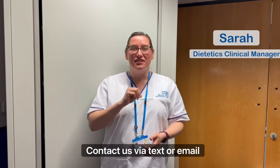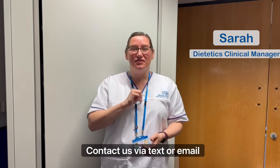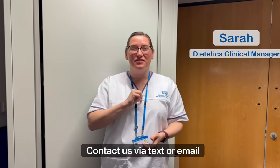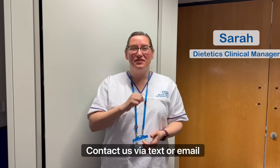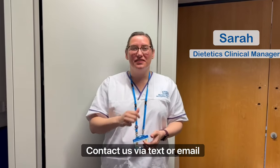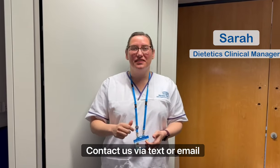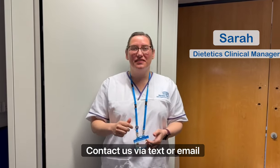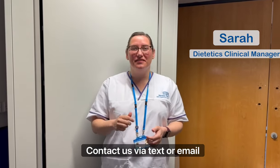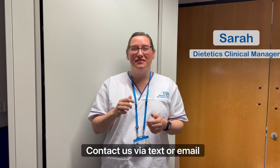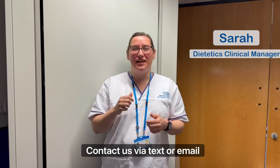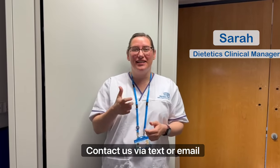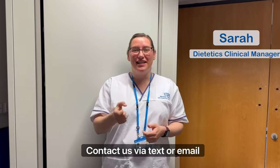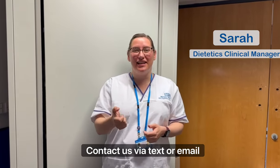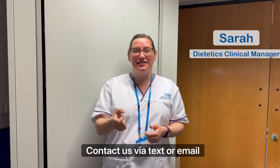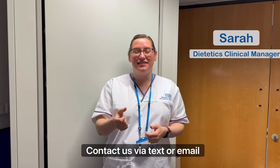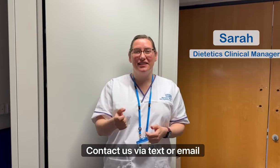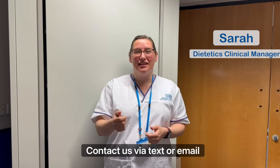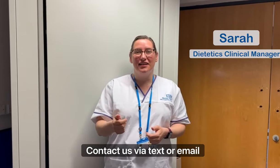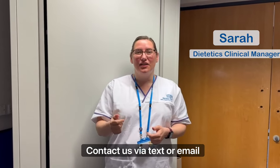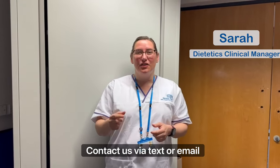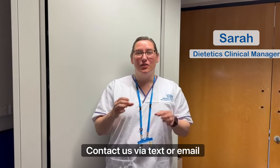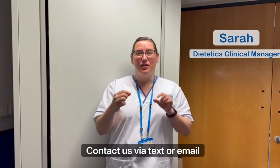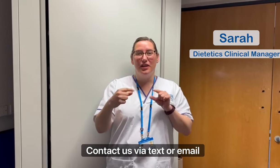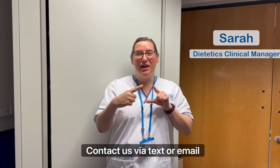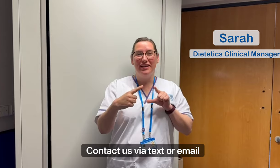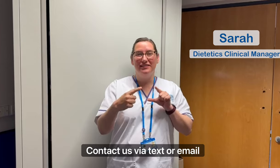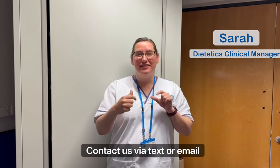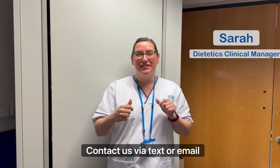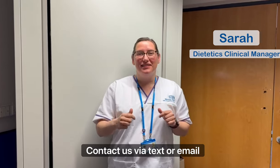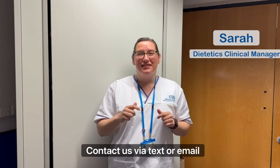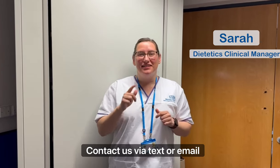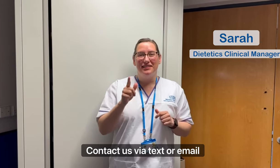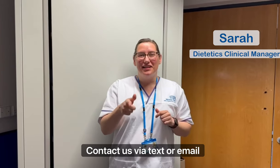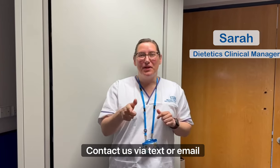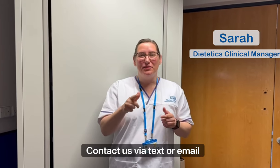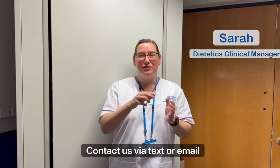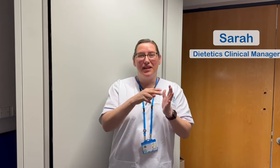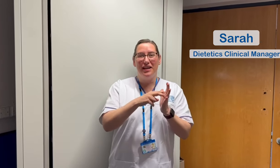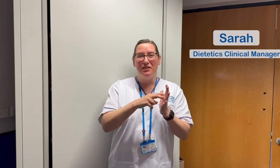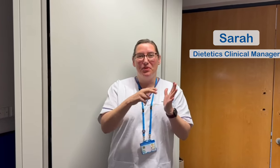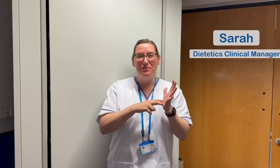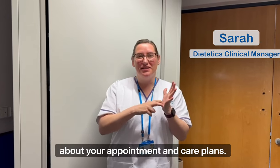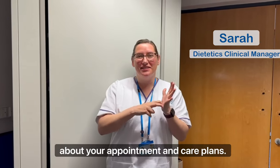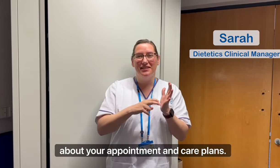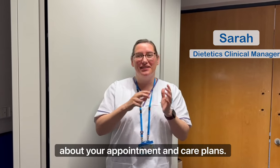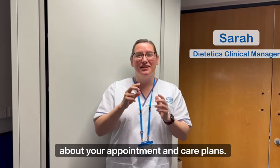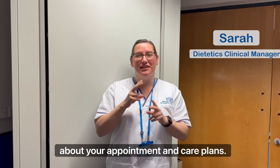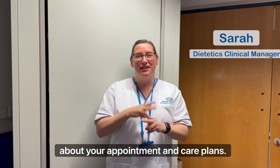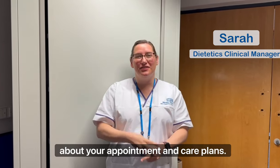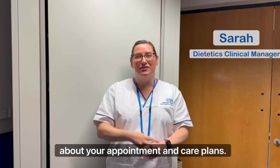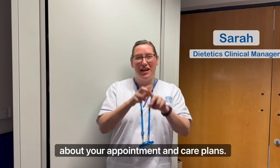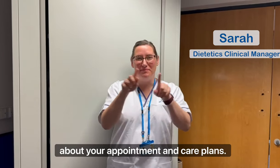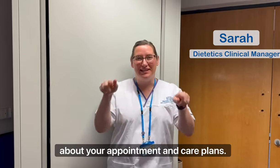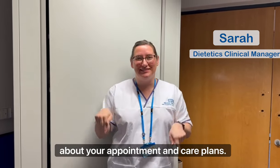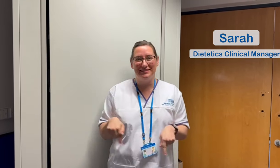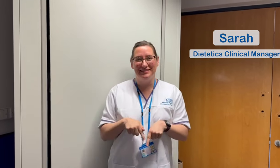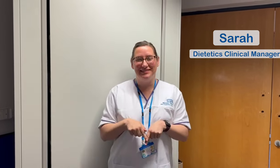You can contact us by text or email about your appointments and care plans.